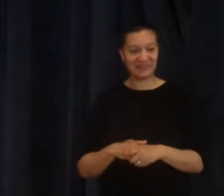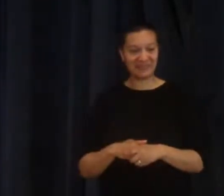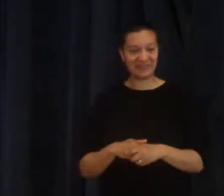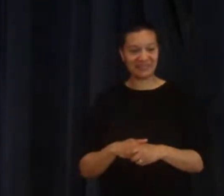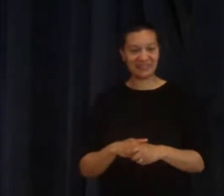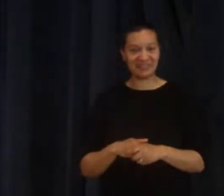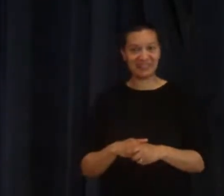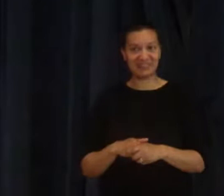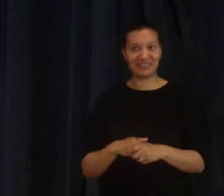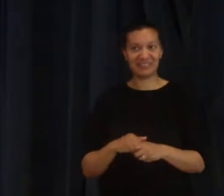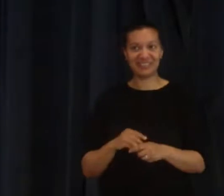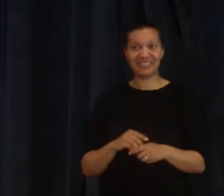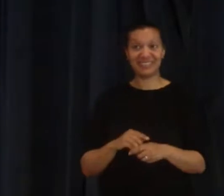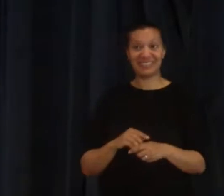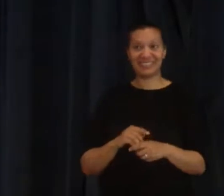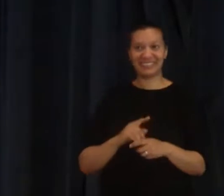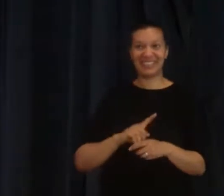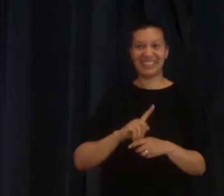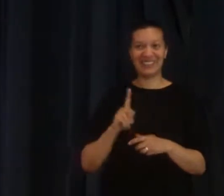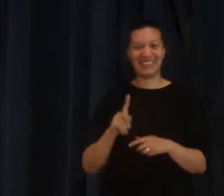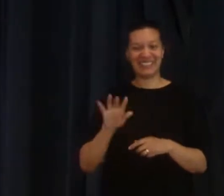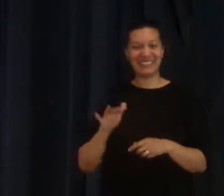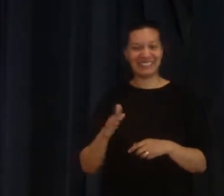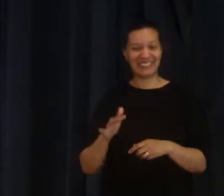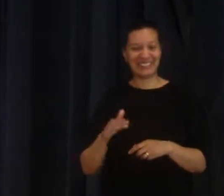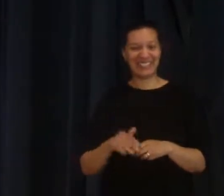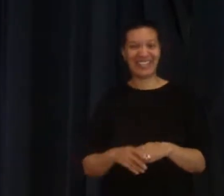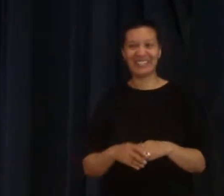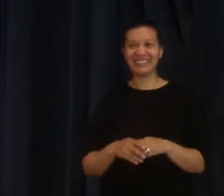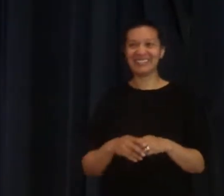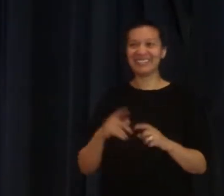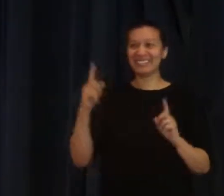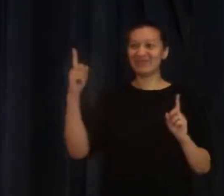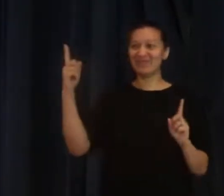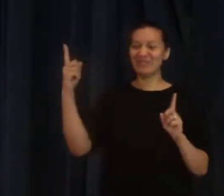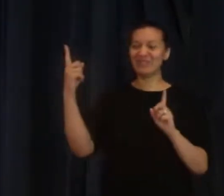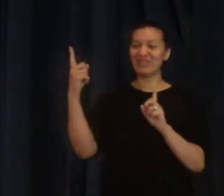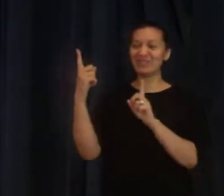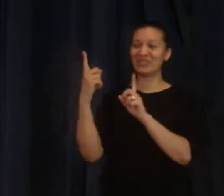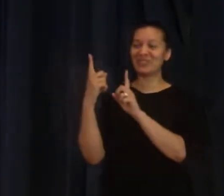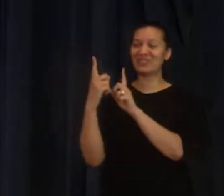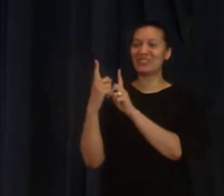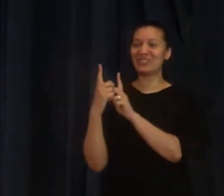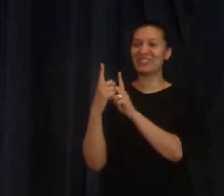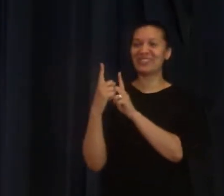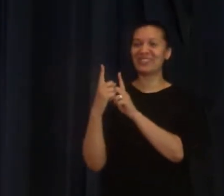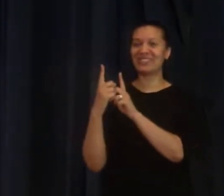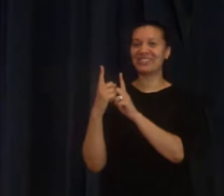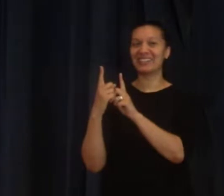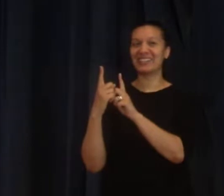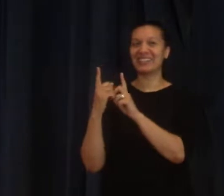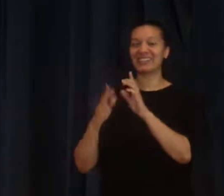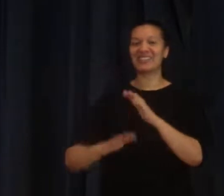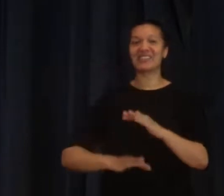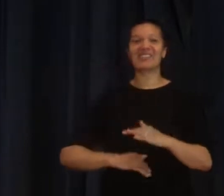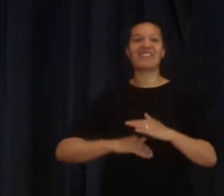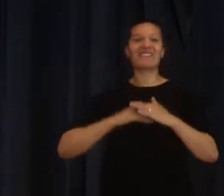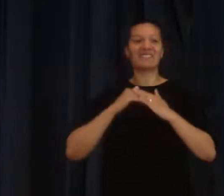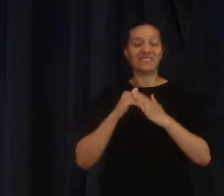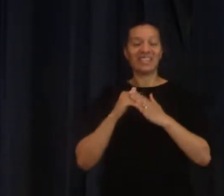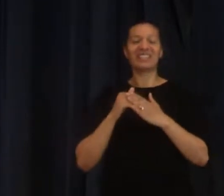sometimes we just need to draw closer to God sometimes we need a refilling of the Holy Spirit